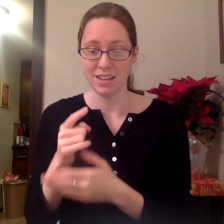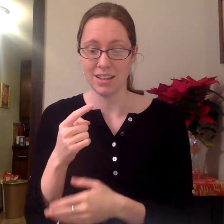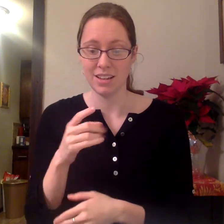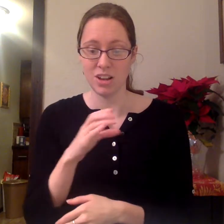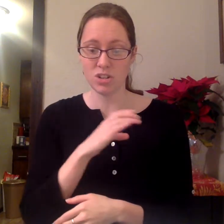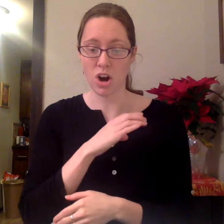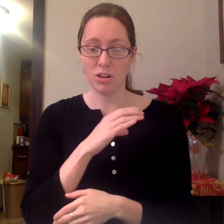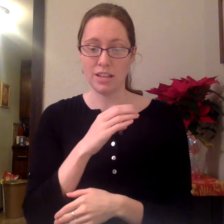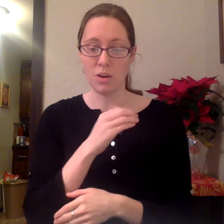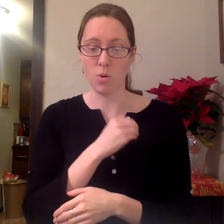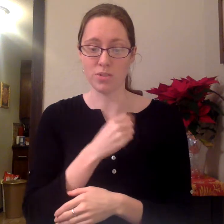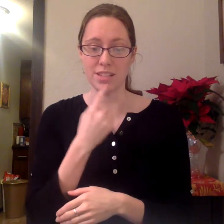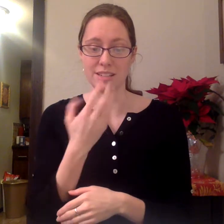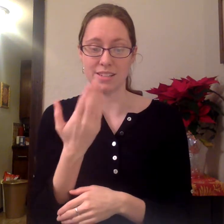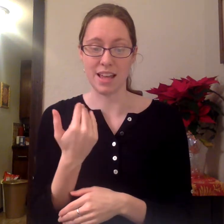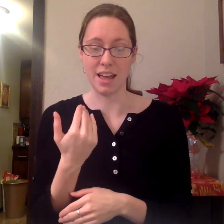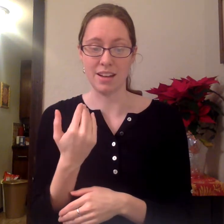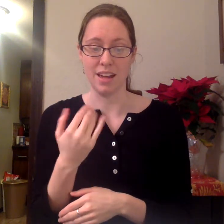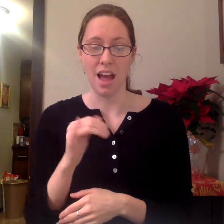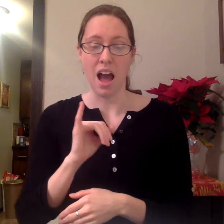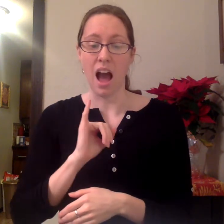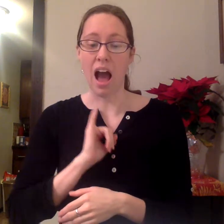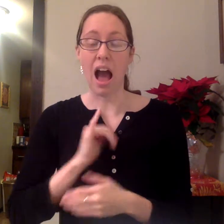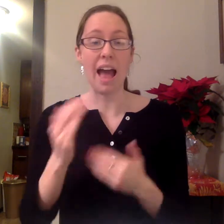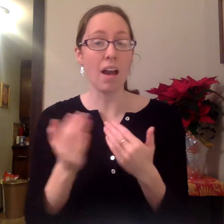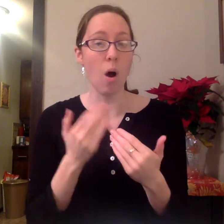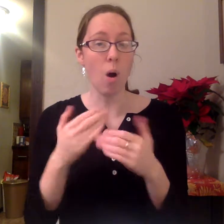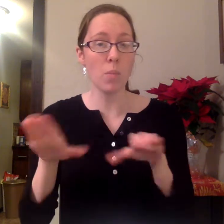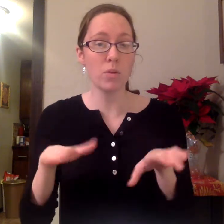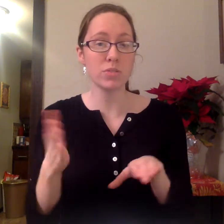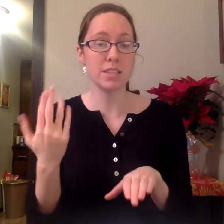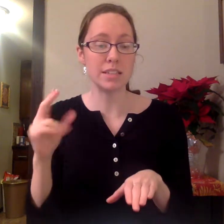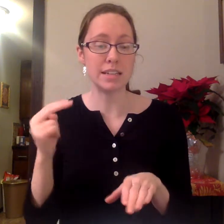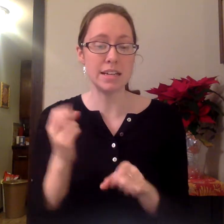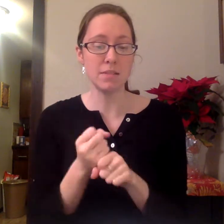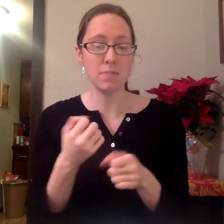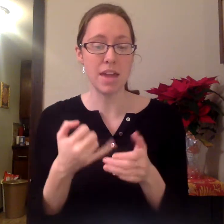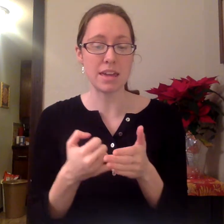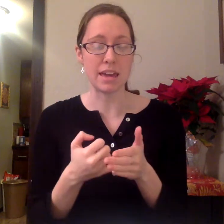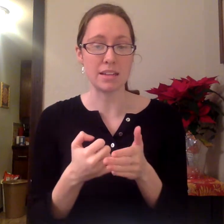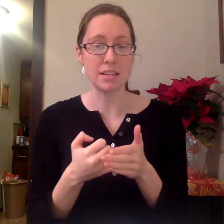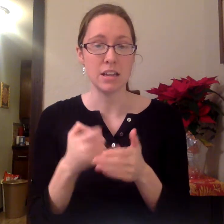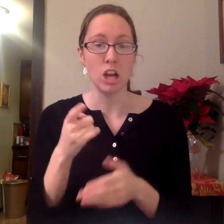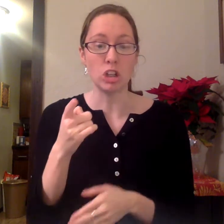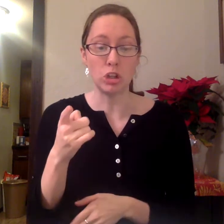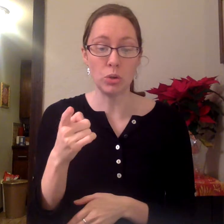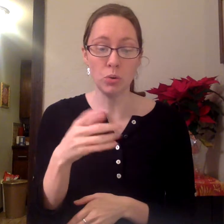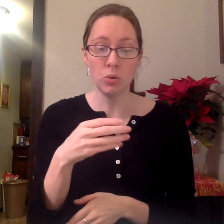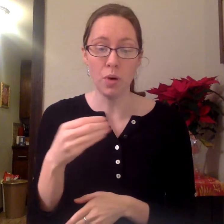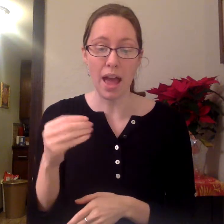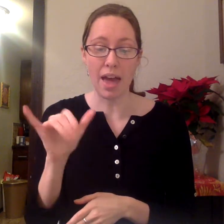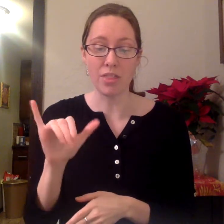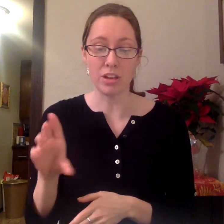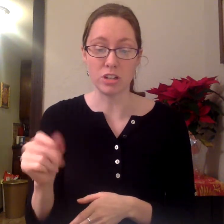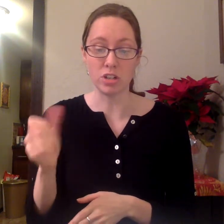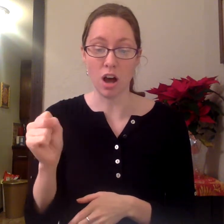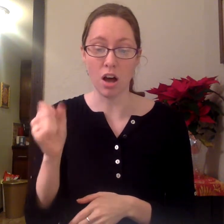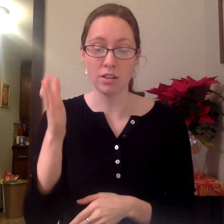Charlie Olsen said. I almost didn't make it. You and the dogs